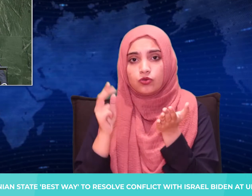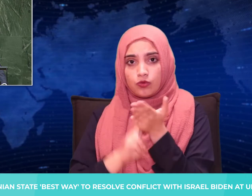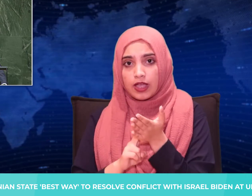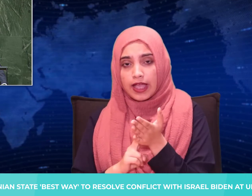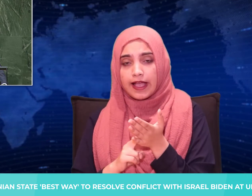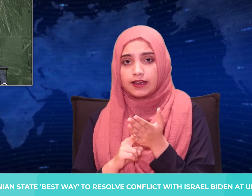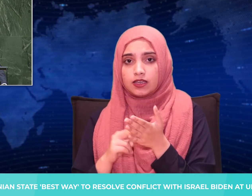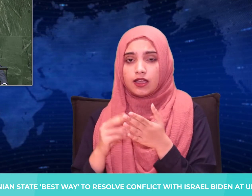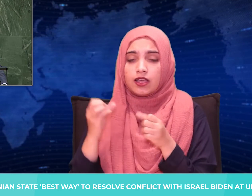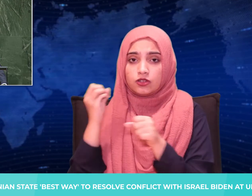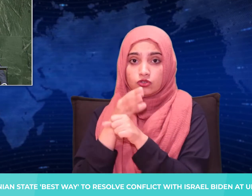program.